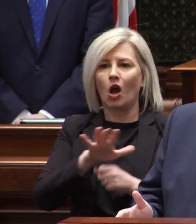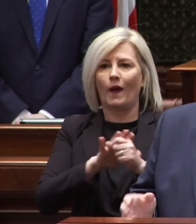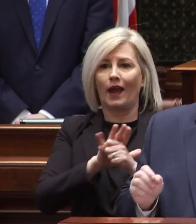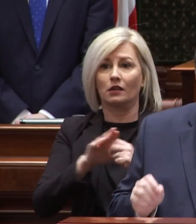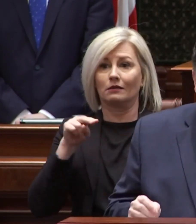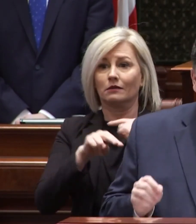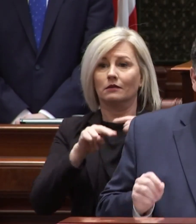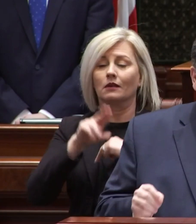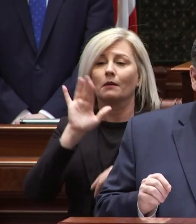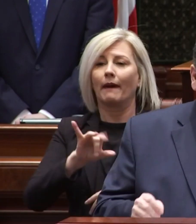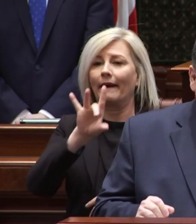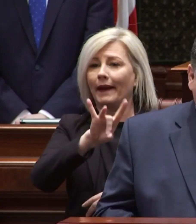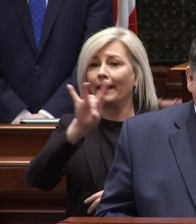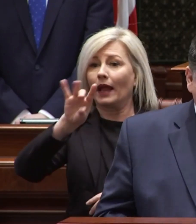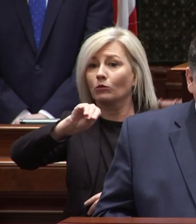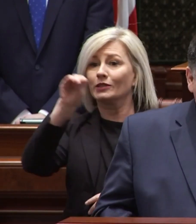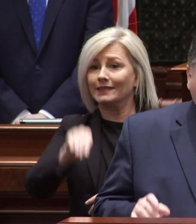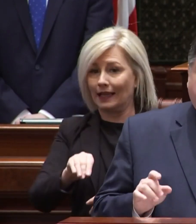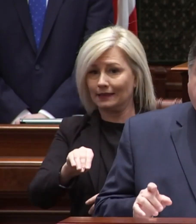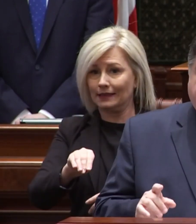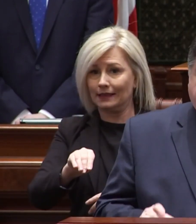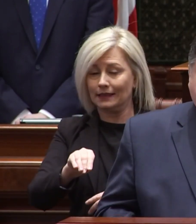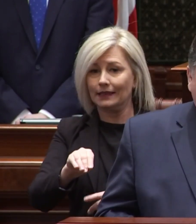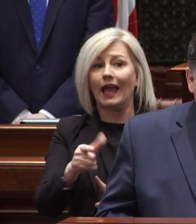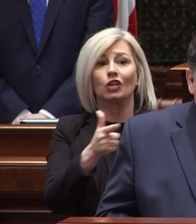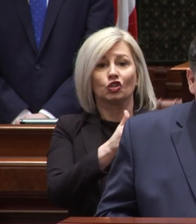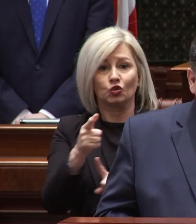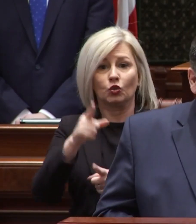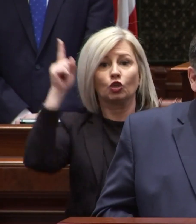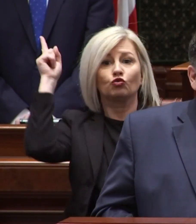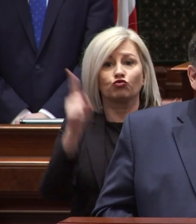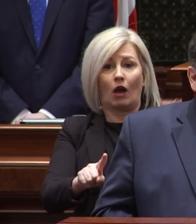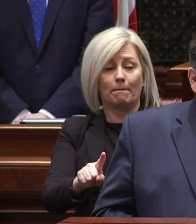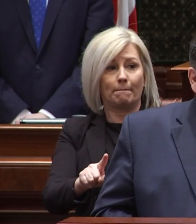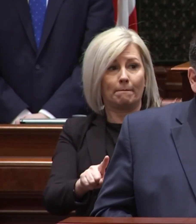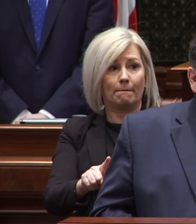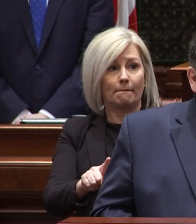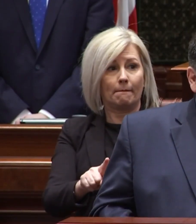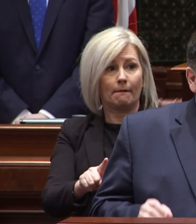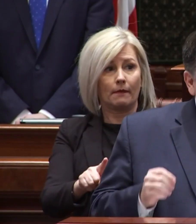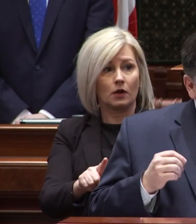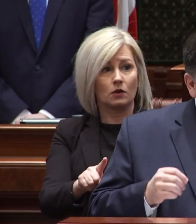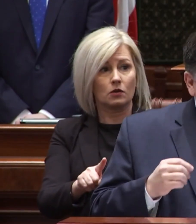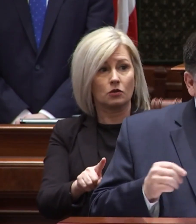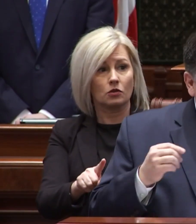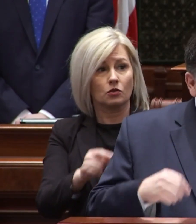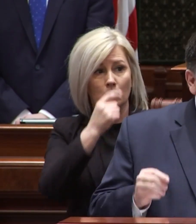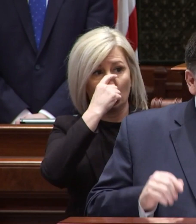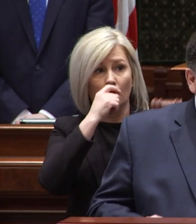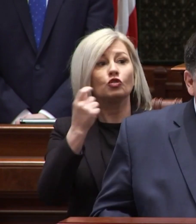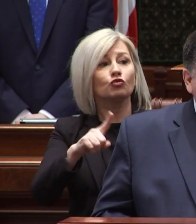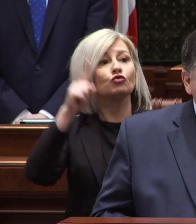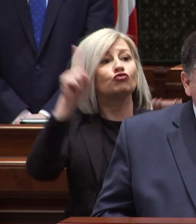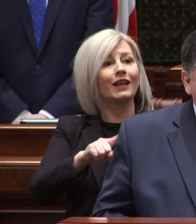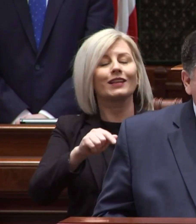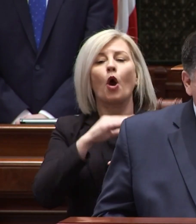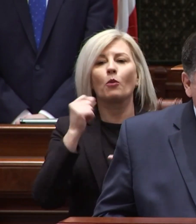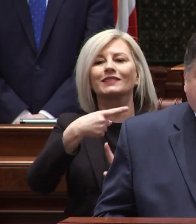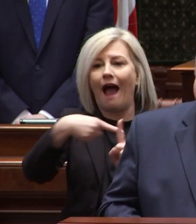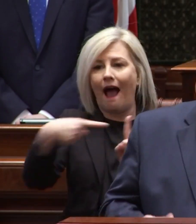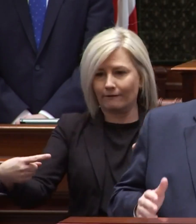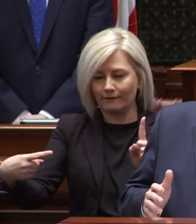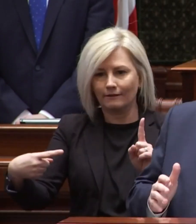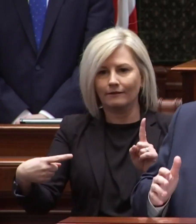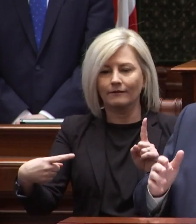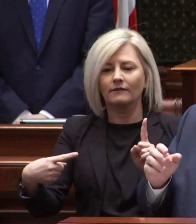expressways by 88 percent and shootings dropped uh uh shoot sorry shootings dropped nearly